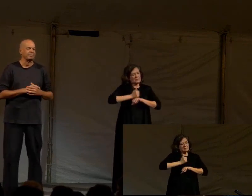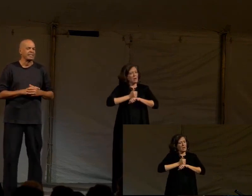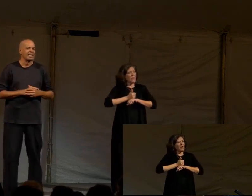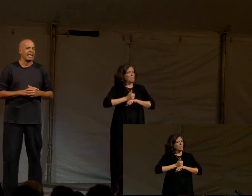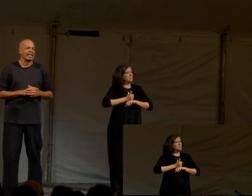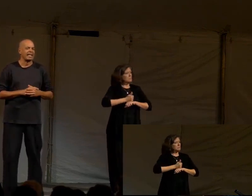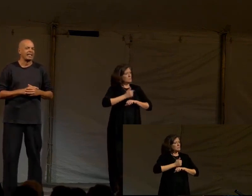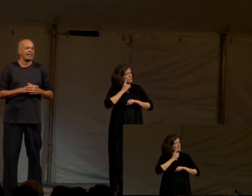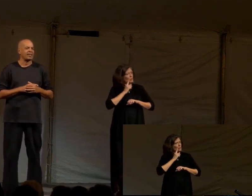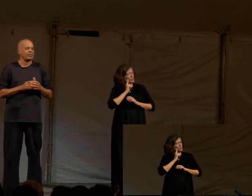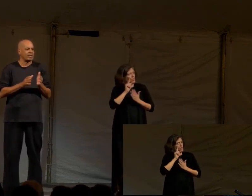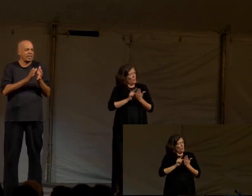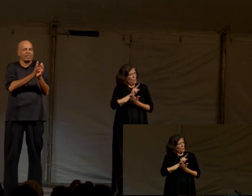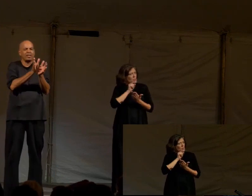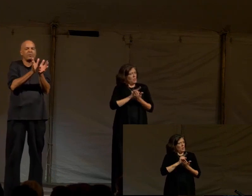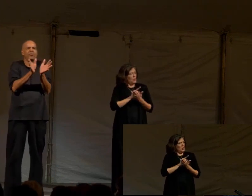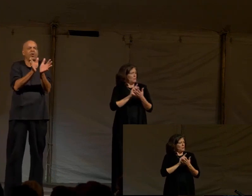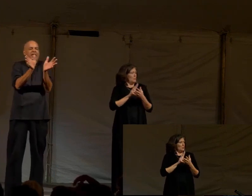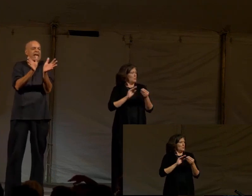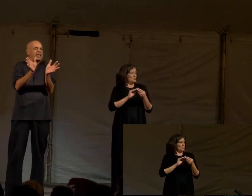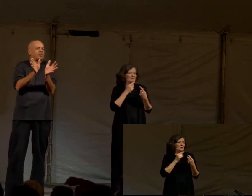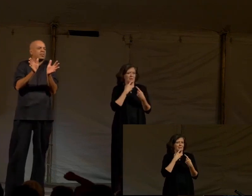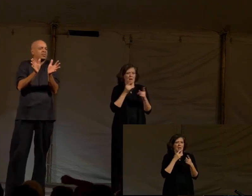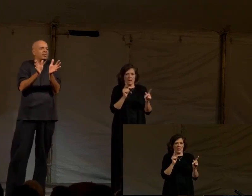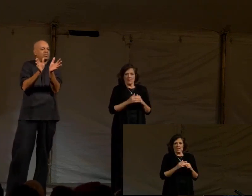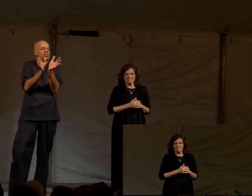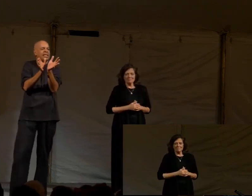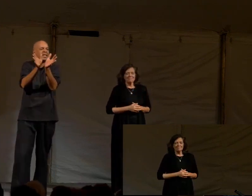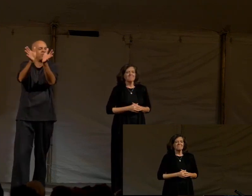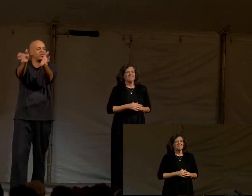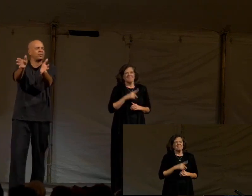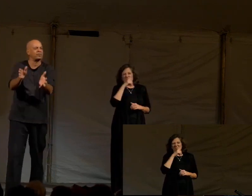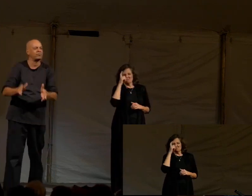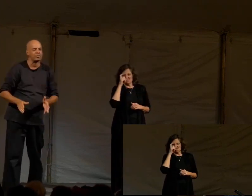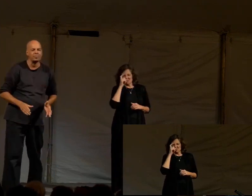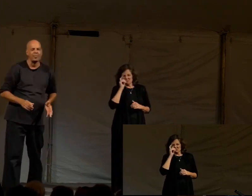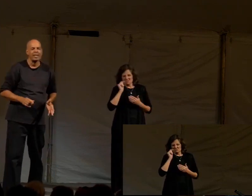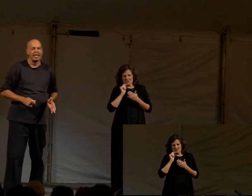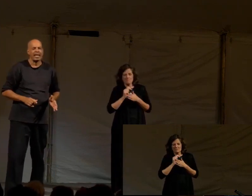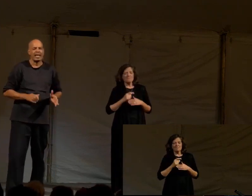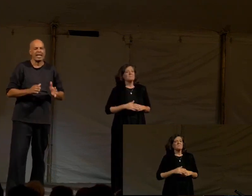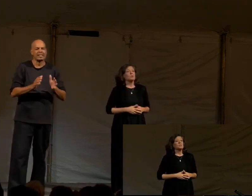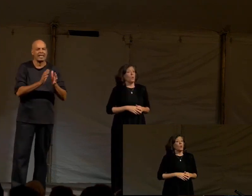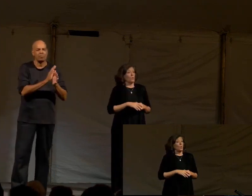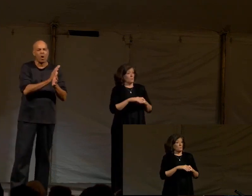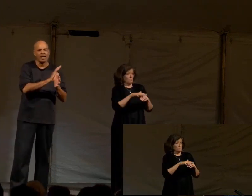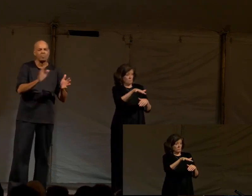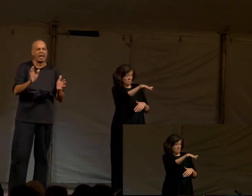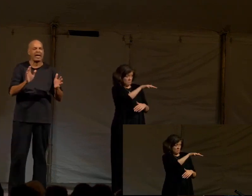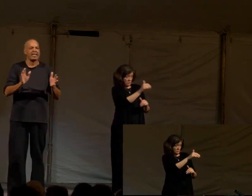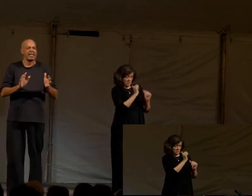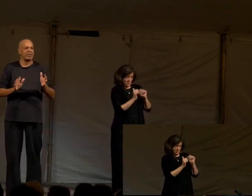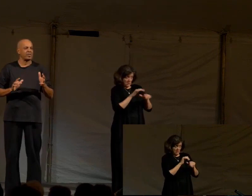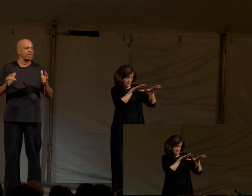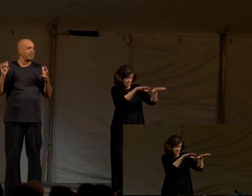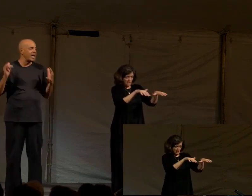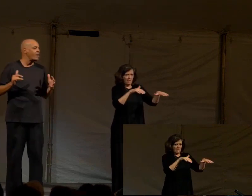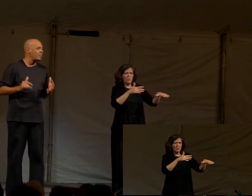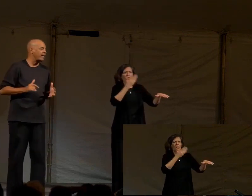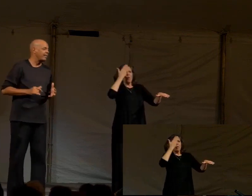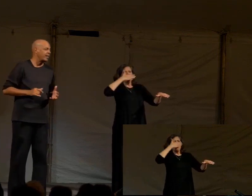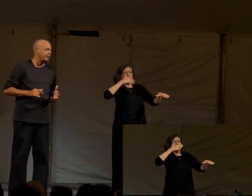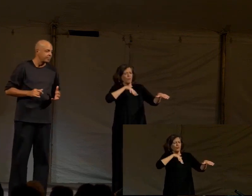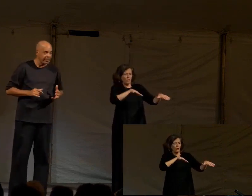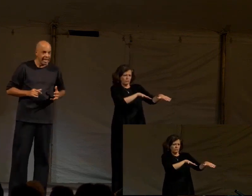crowd. And there was a cute little foyer leading to the room. And as I walked by, there was a